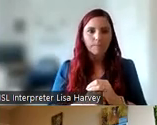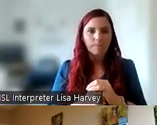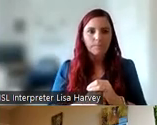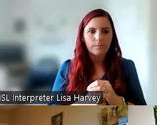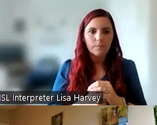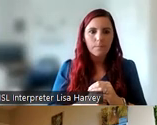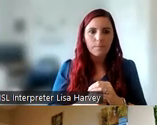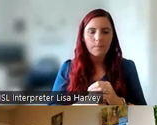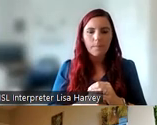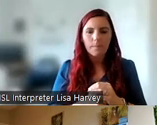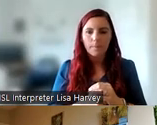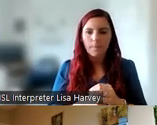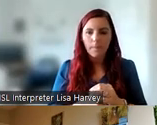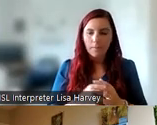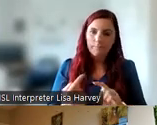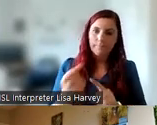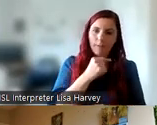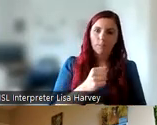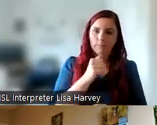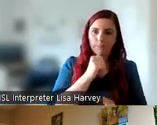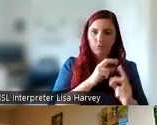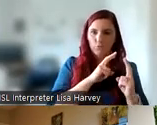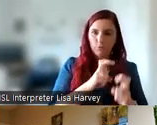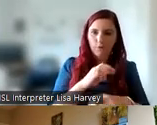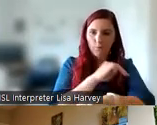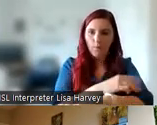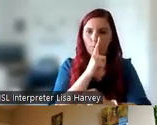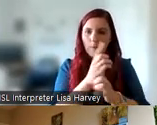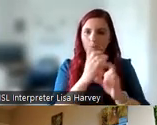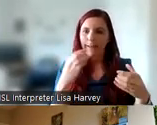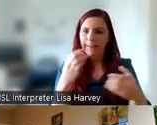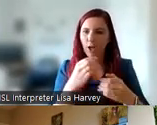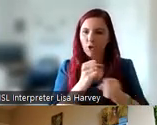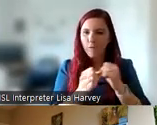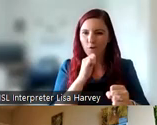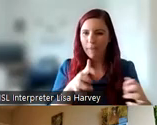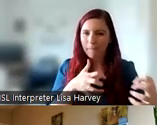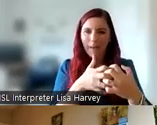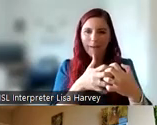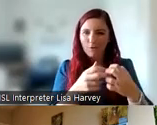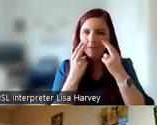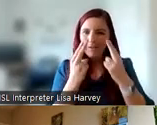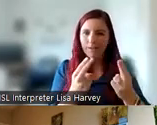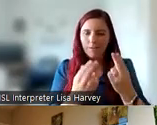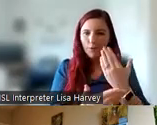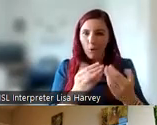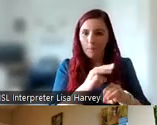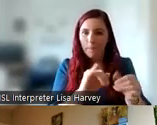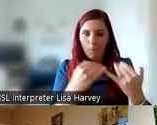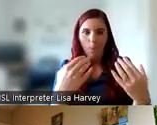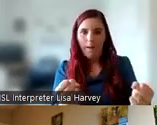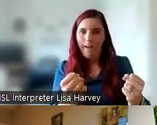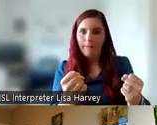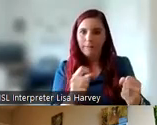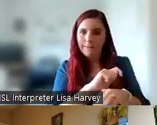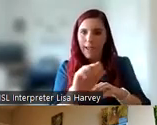So back to the our initial research problem around health care services, not meeting the needs of young people with type one diabetes. So